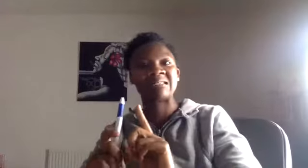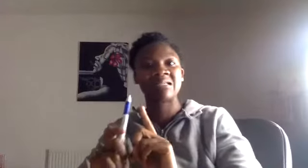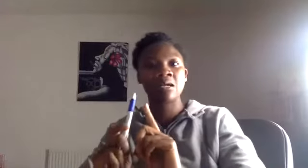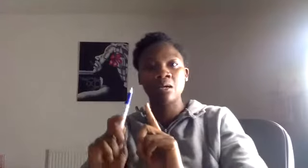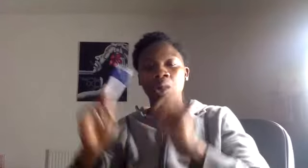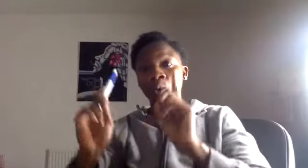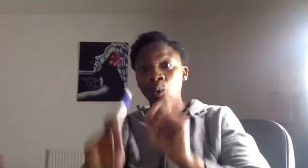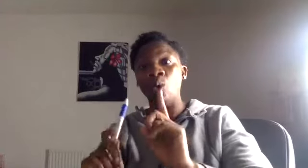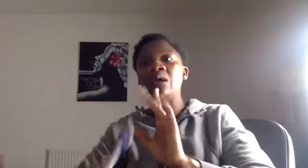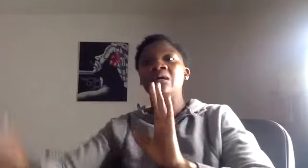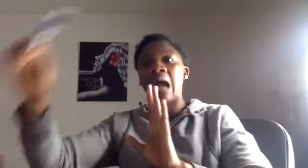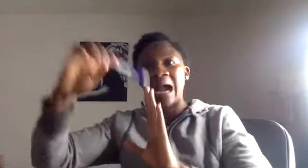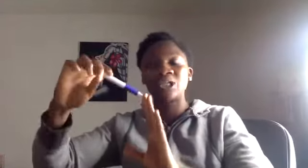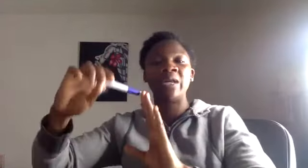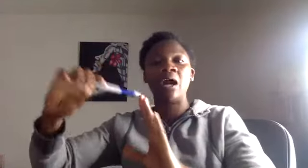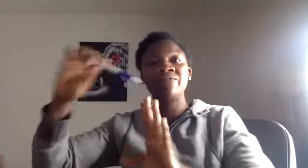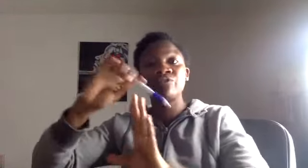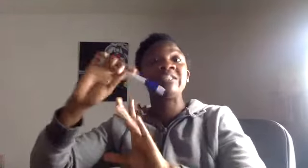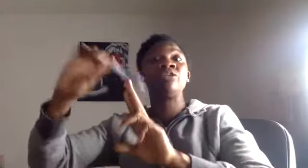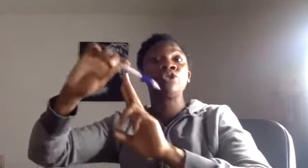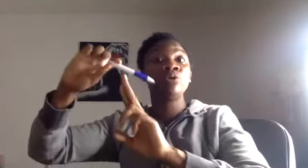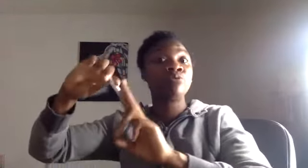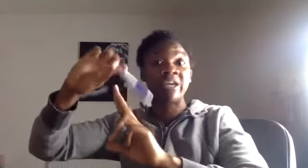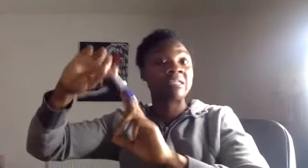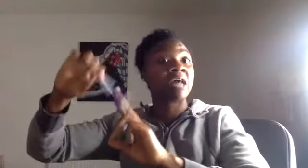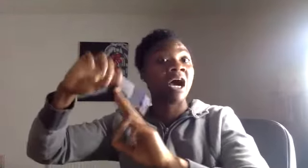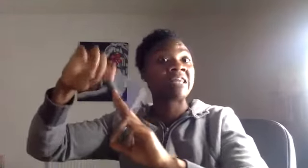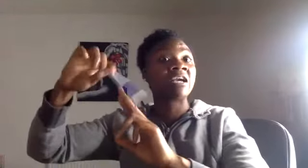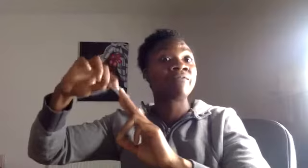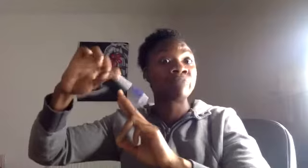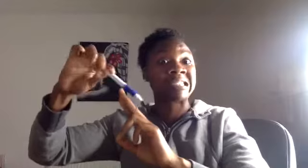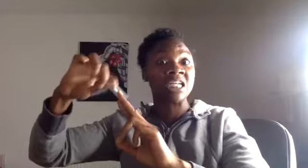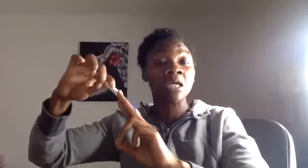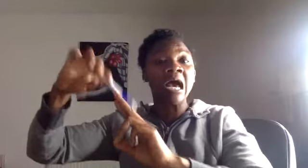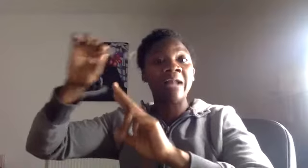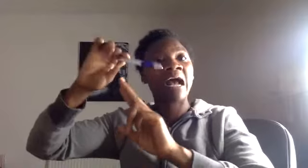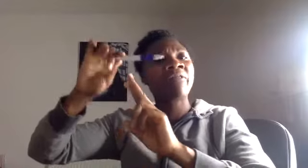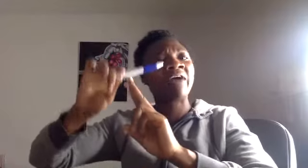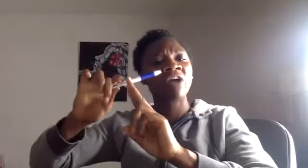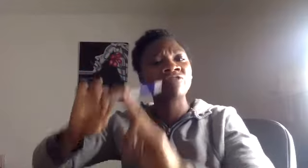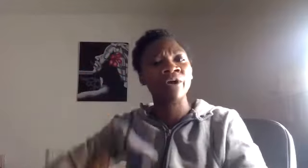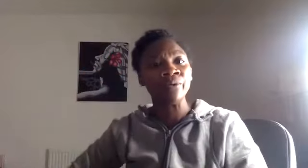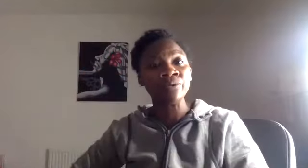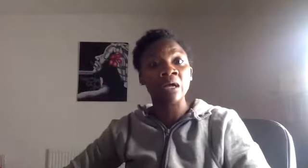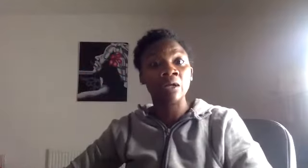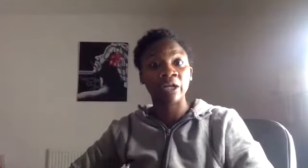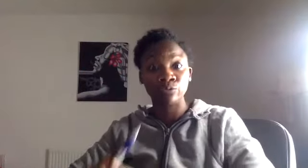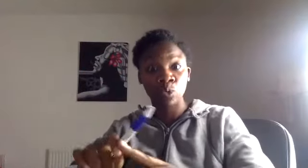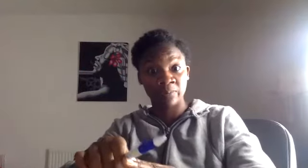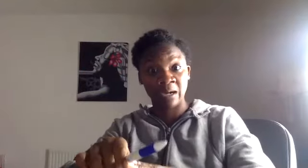Or actually I've treated the two things that I think have arisen. And now that I've done those, like you talked about,